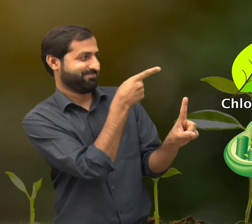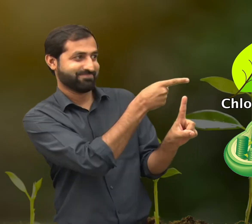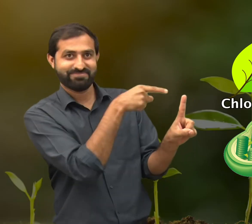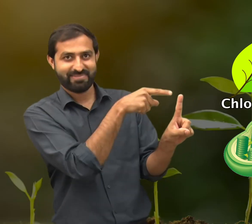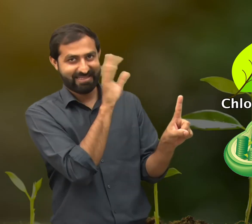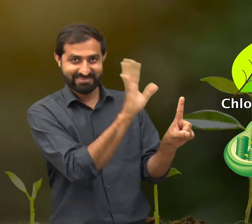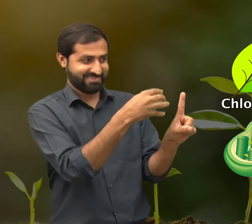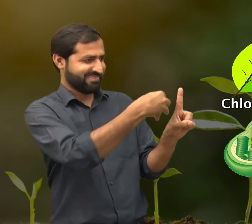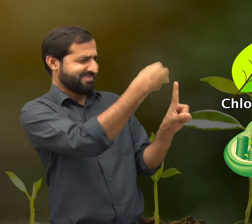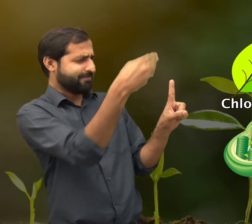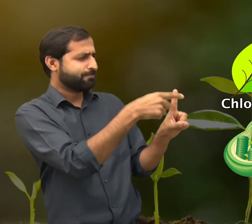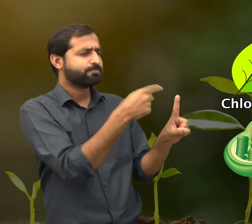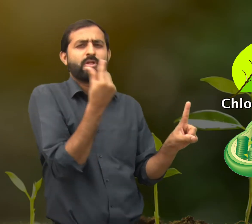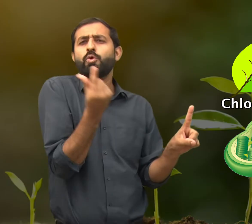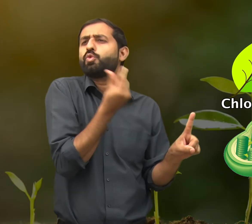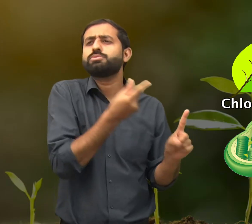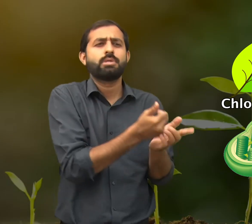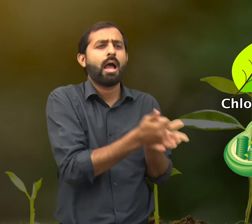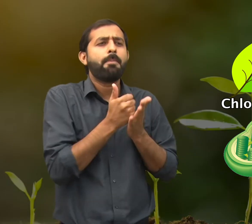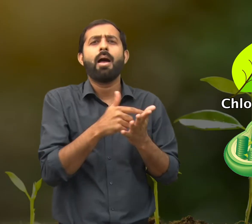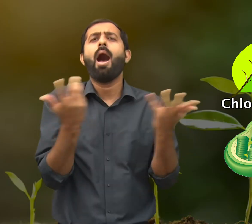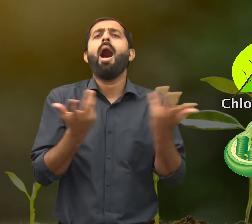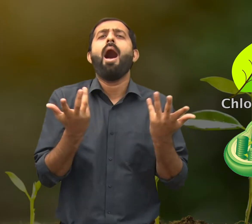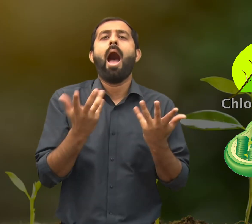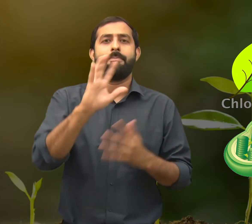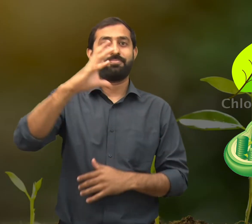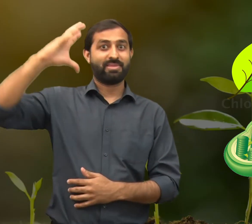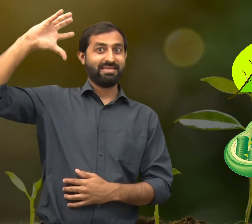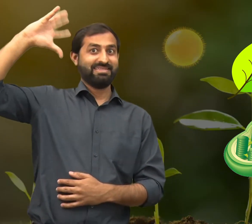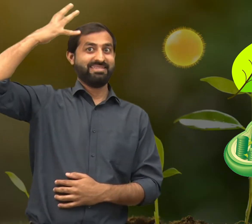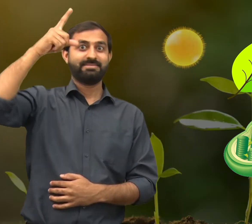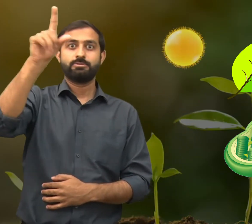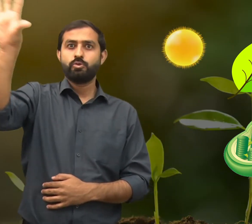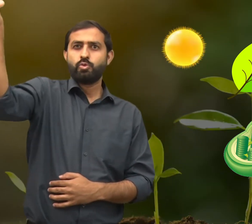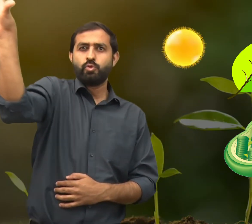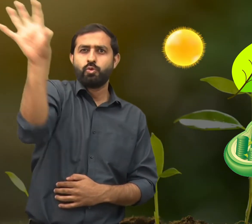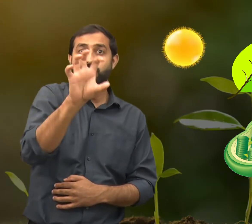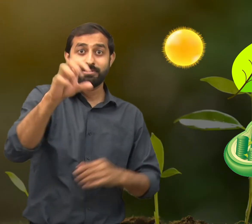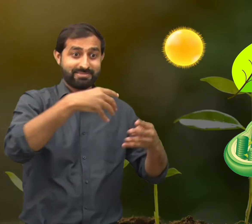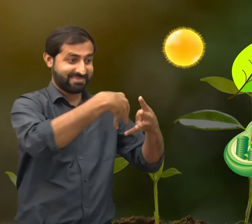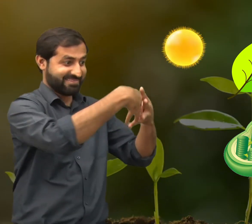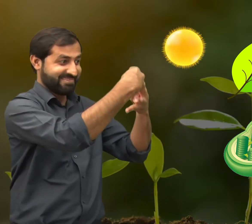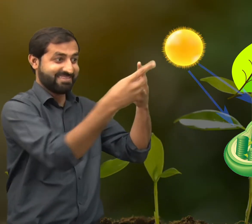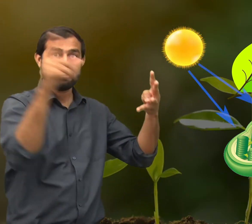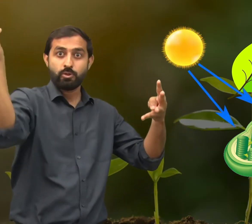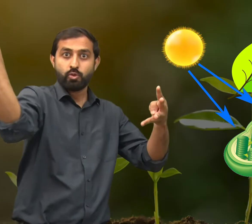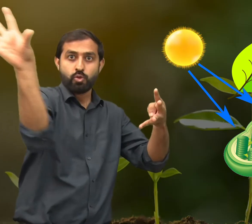chloroplasts. What is the function of chloroplasts? The function of chloroplasts